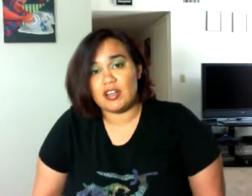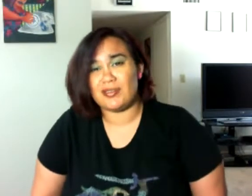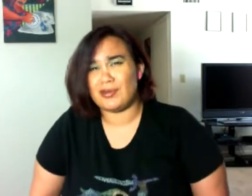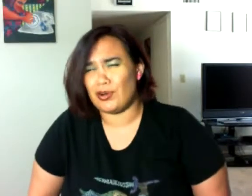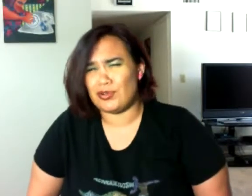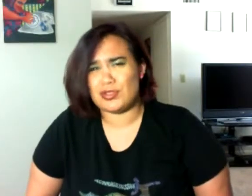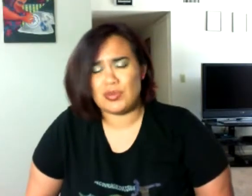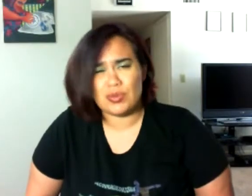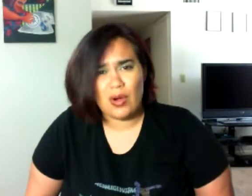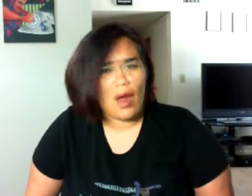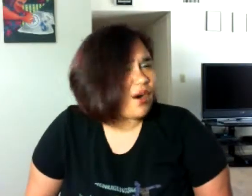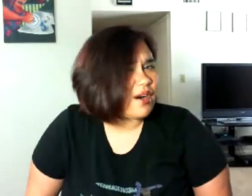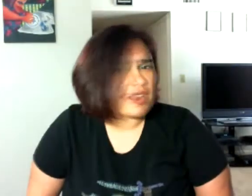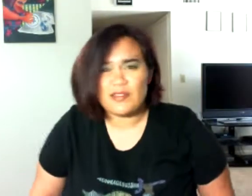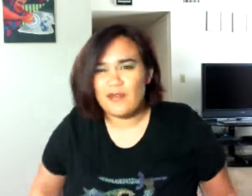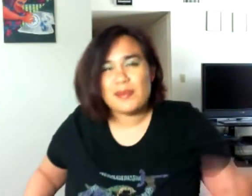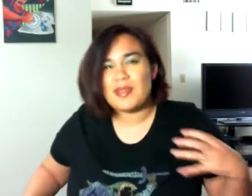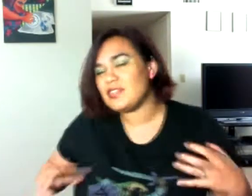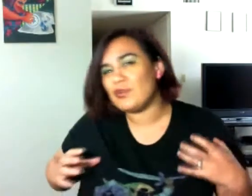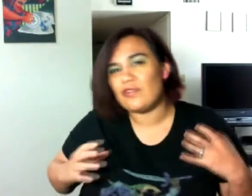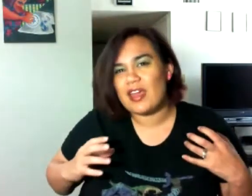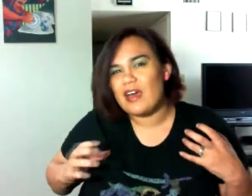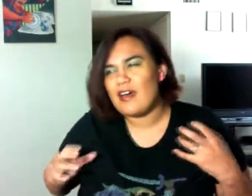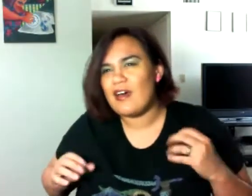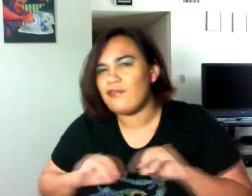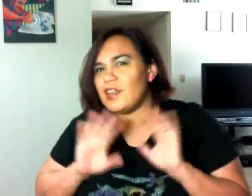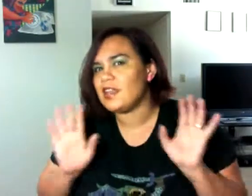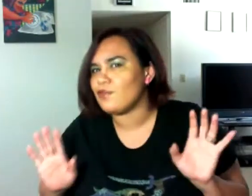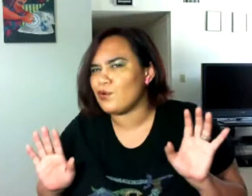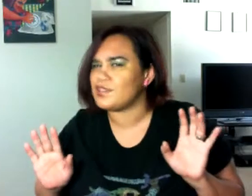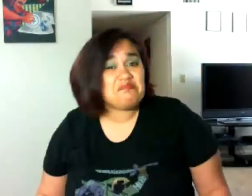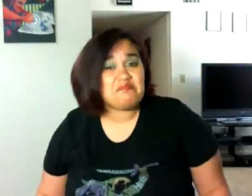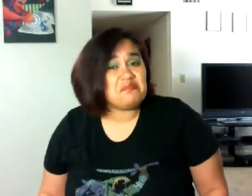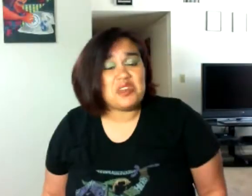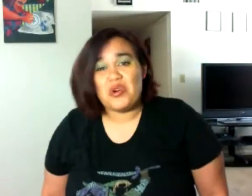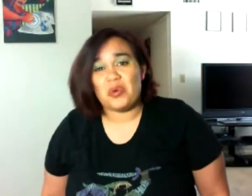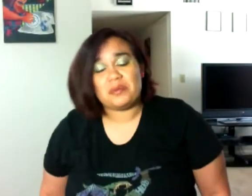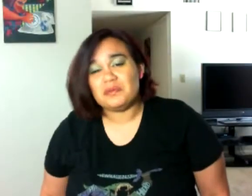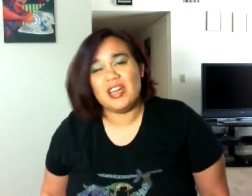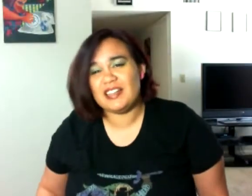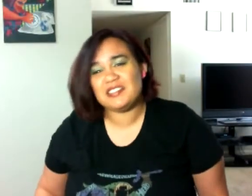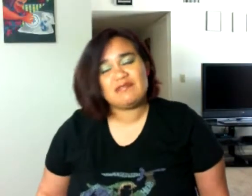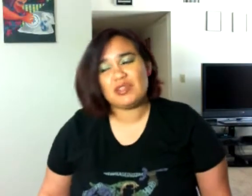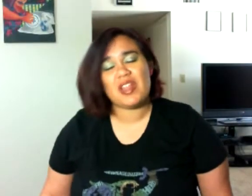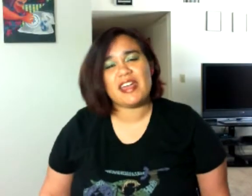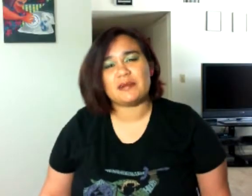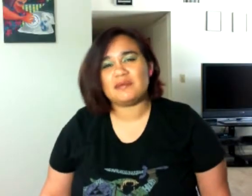girls are. I never developed that sort of like affinity for horses. No, don't like them. Not